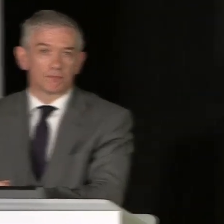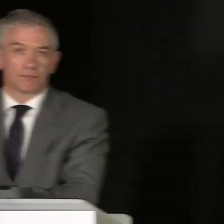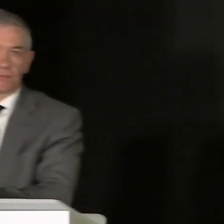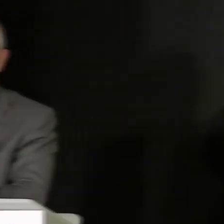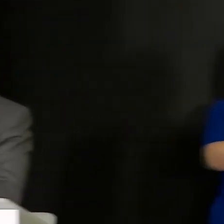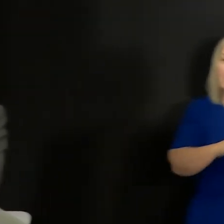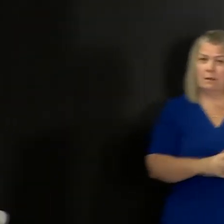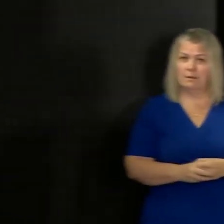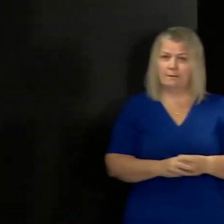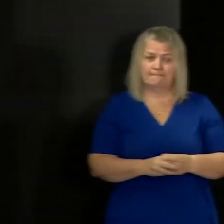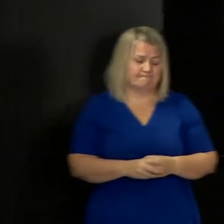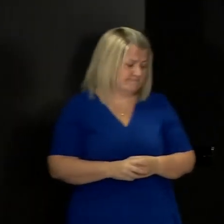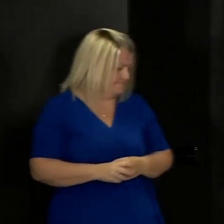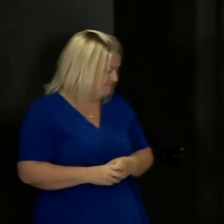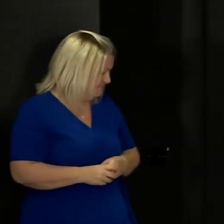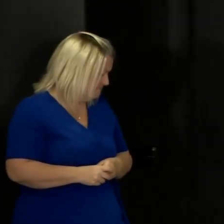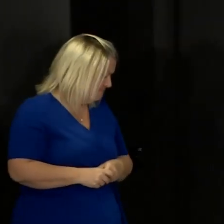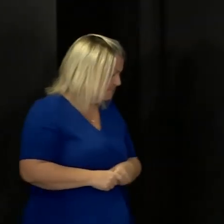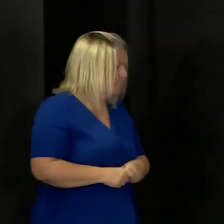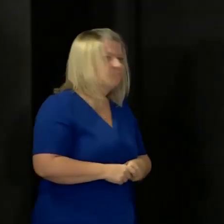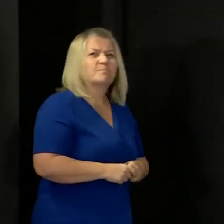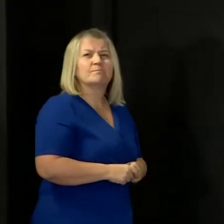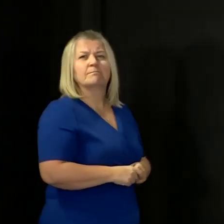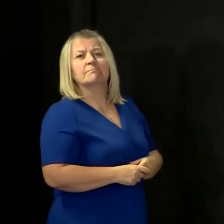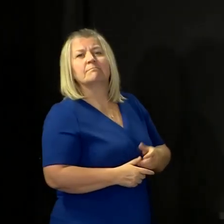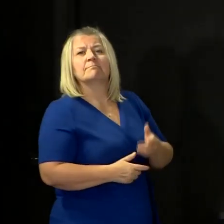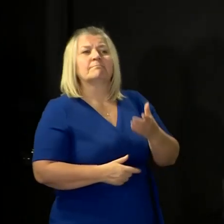Okay, thank you. Tom Peterkin from the P&J.